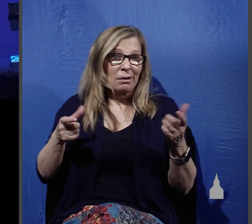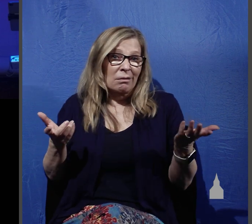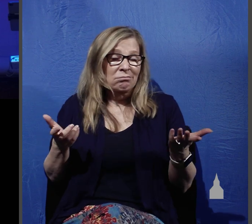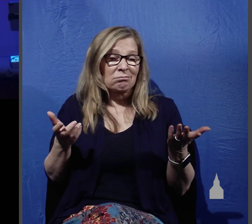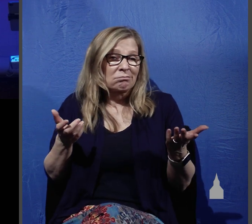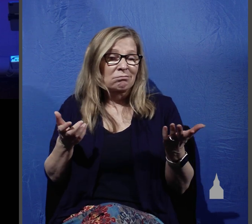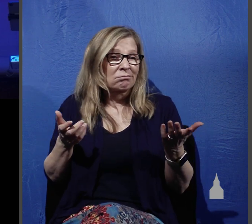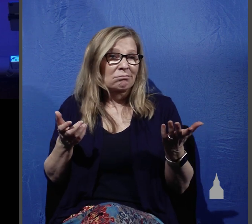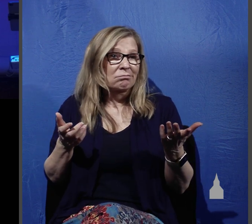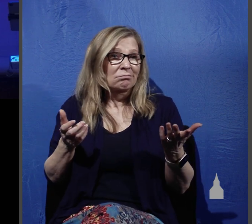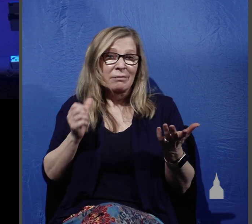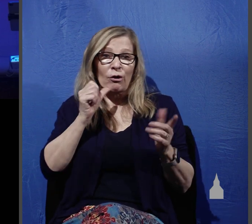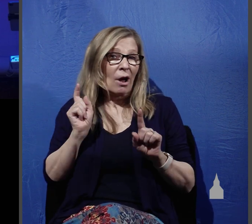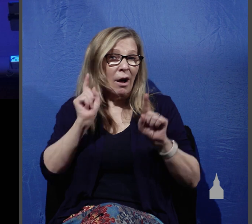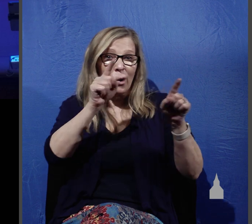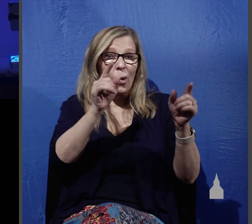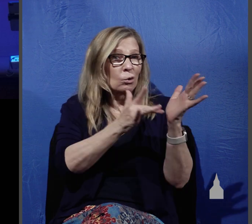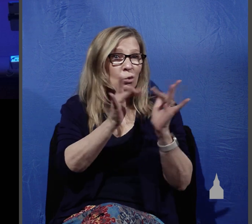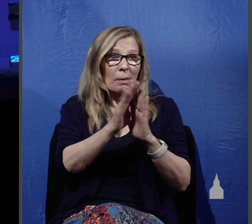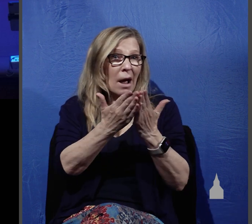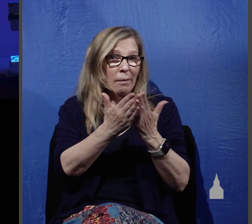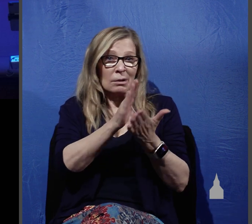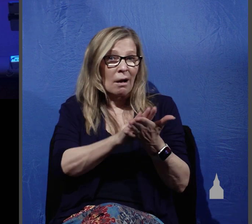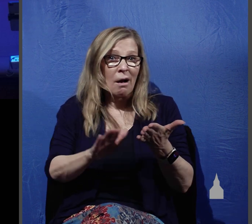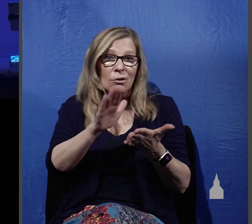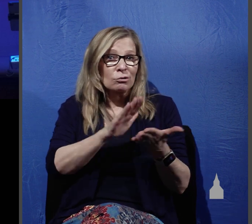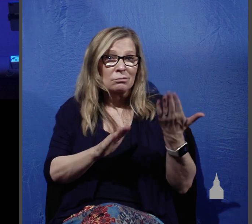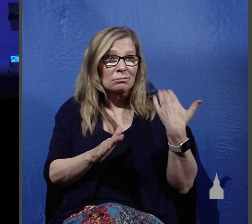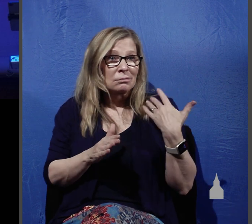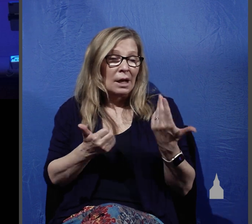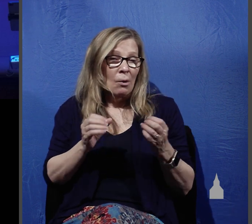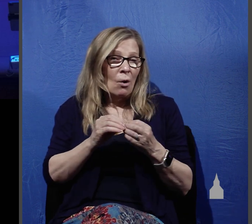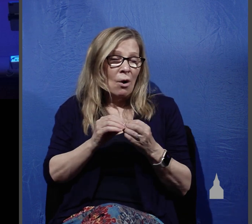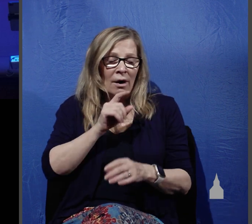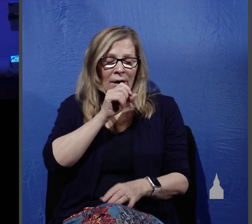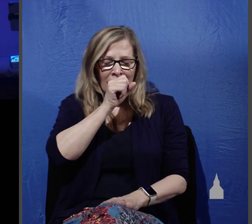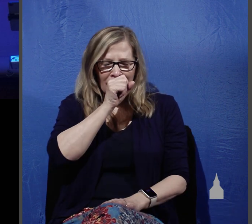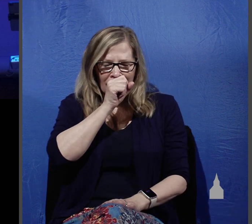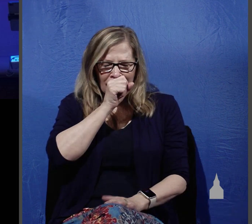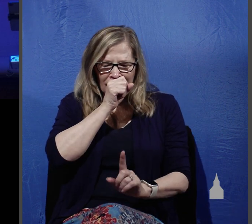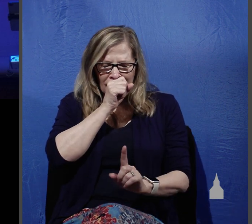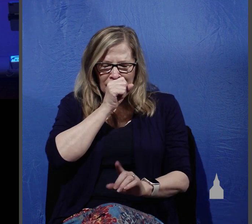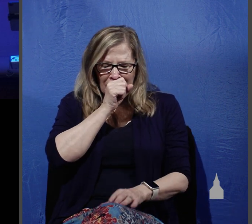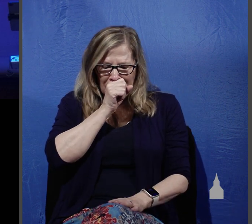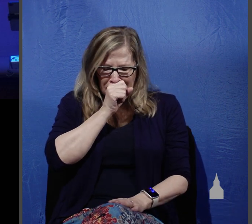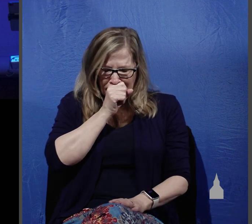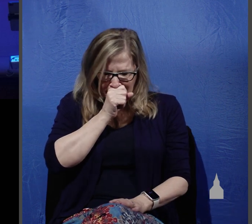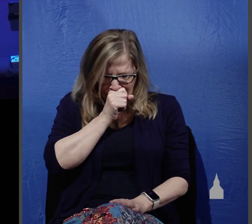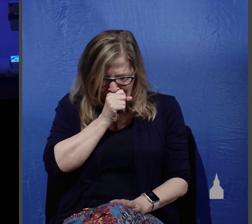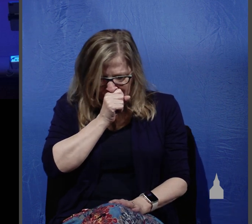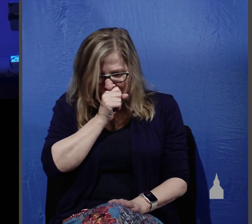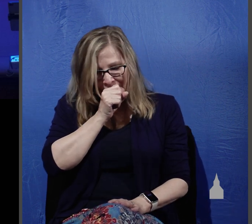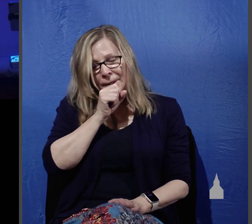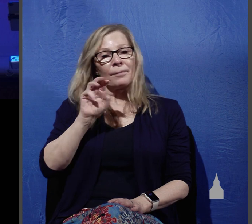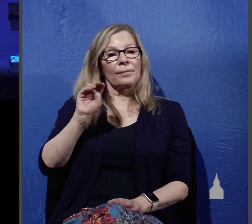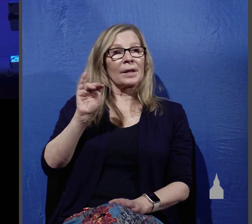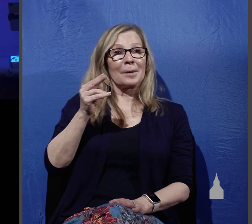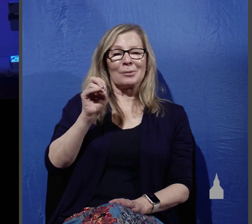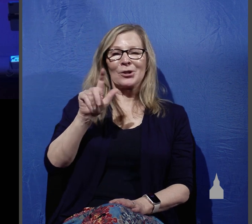Bible colleges like they used to to be trained as missionaries when Michelle and I were at Moody Bible Institute missions